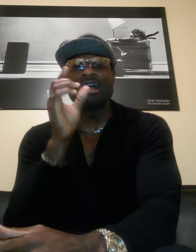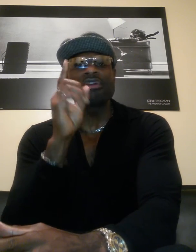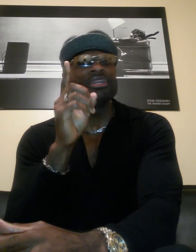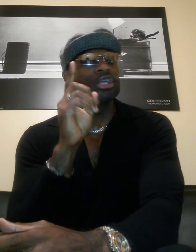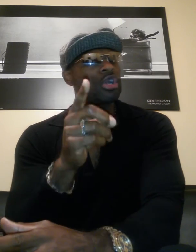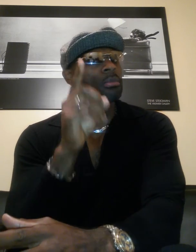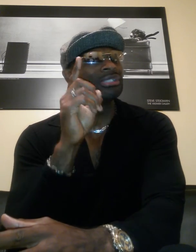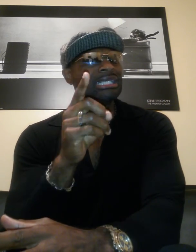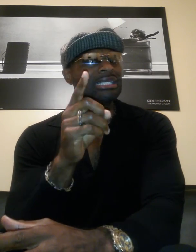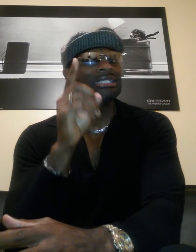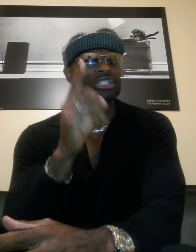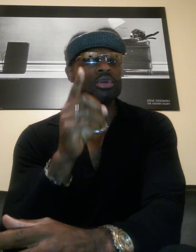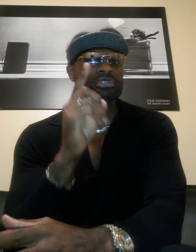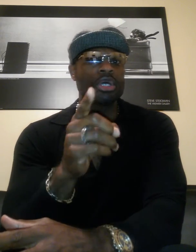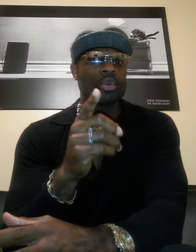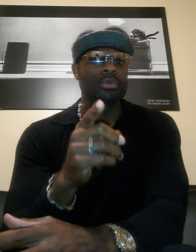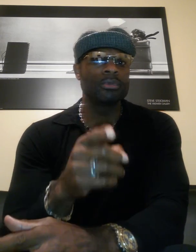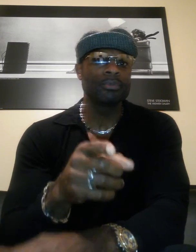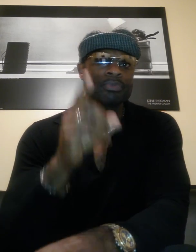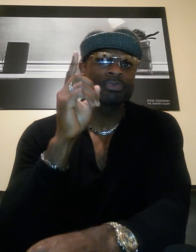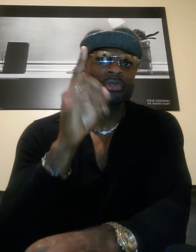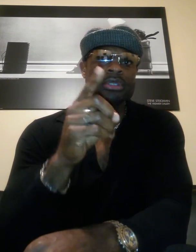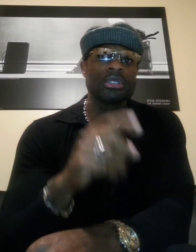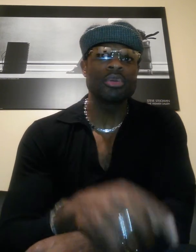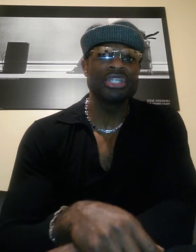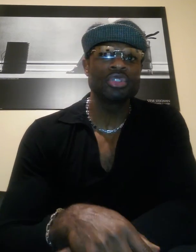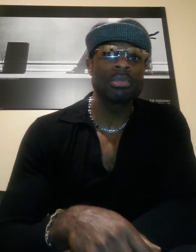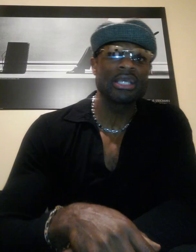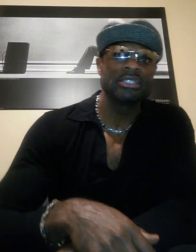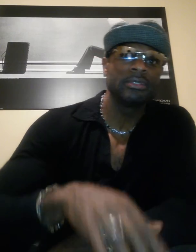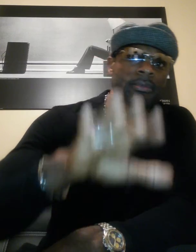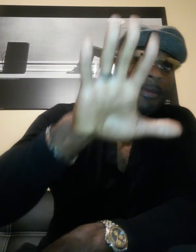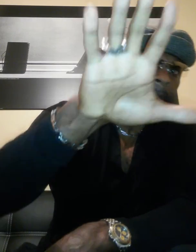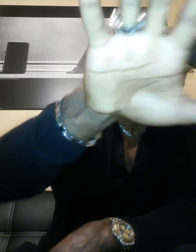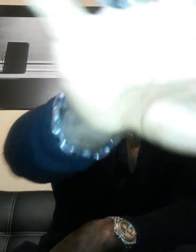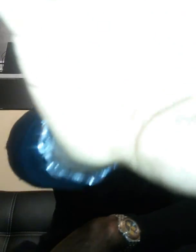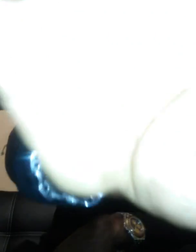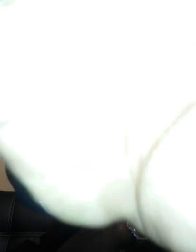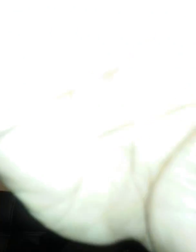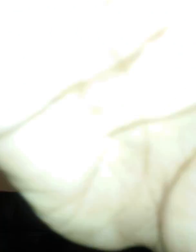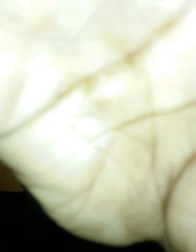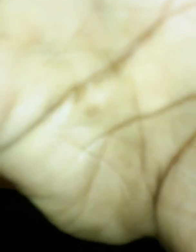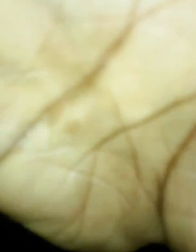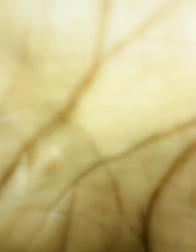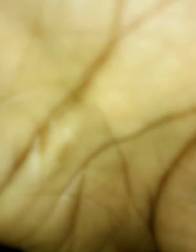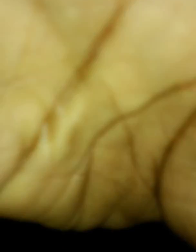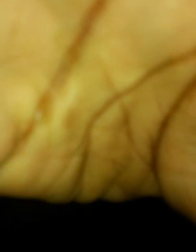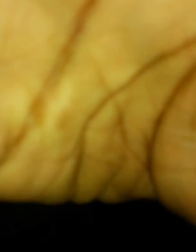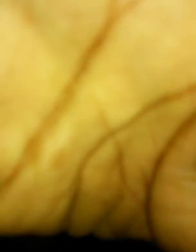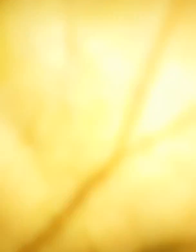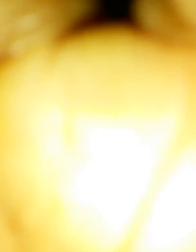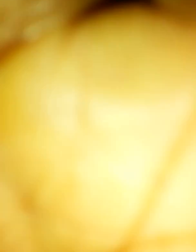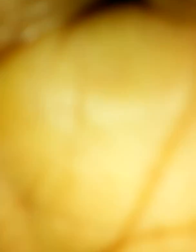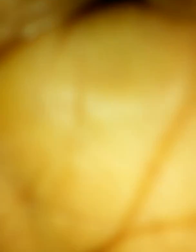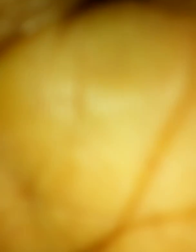from the incredible seeds that you have sown. Go get your blessing. Go get your blessing.